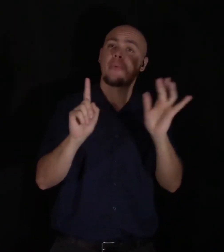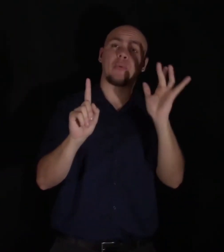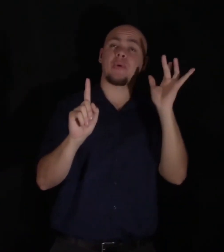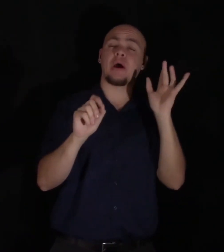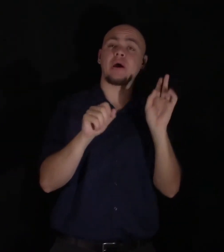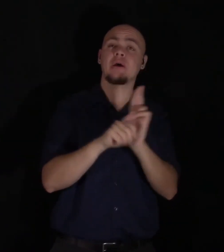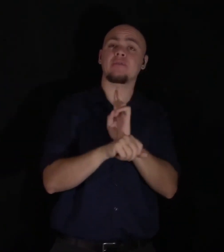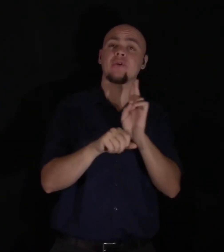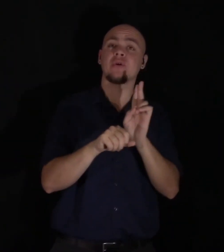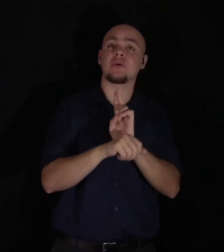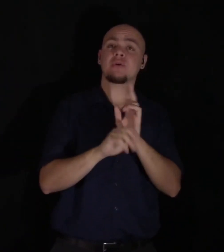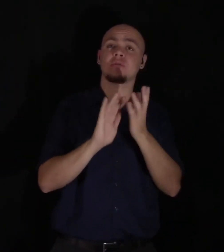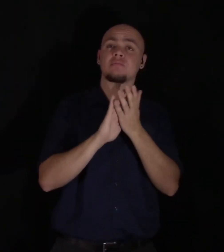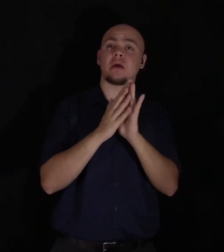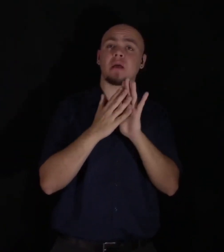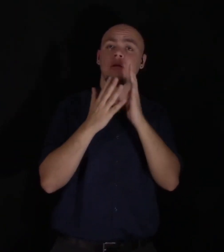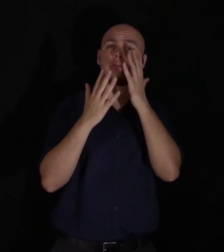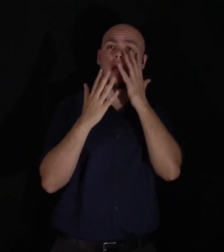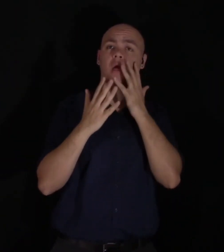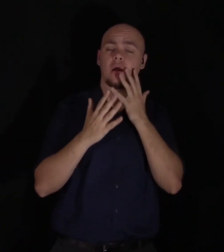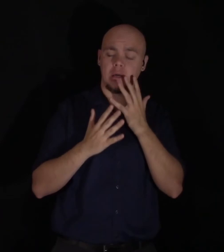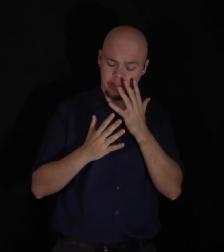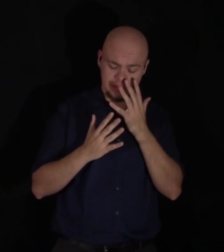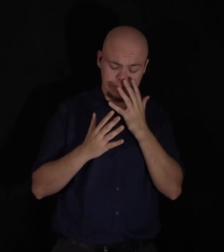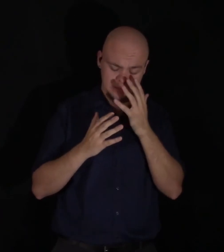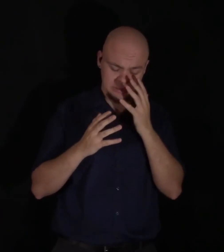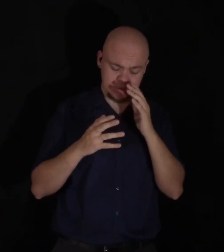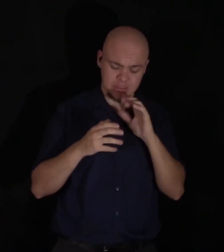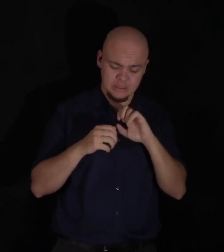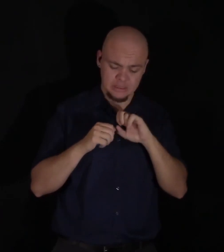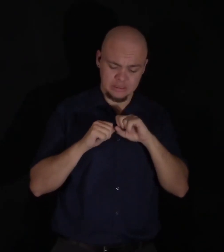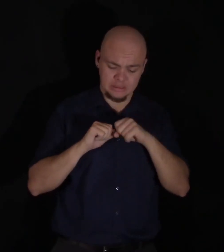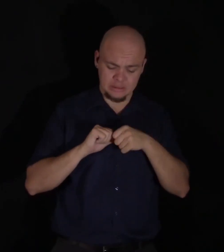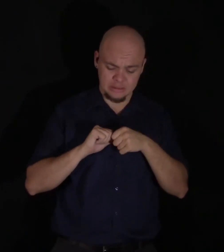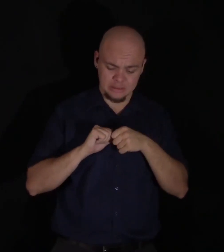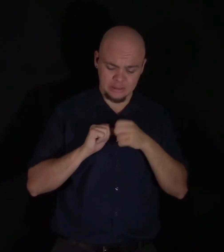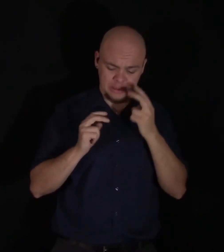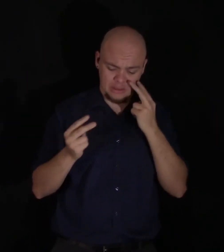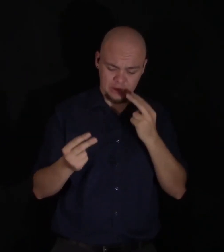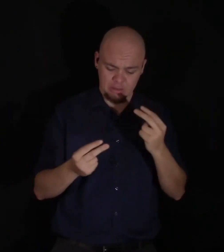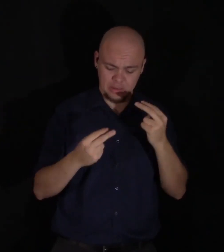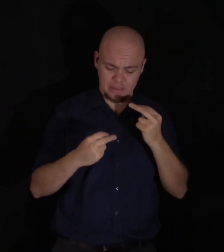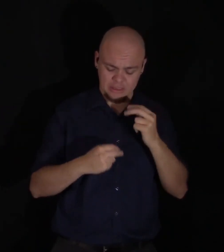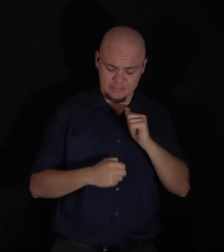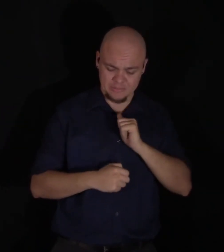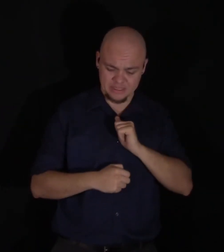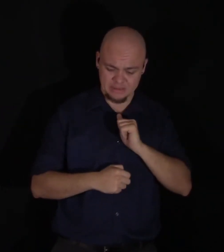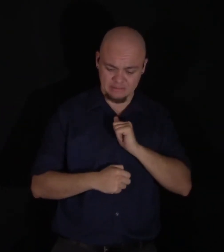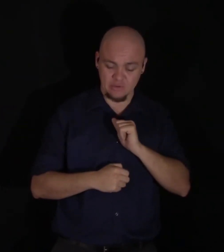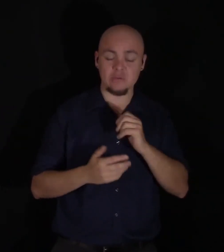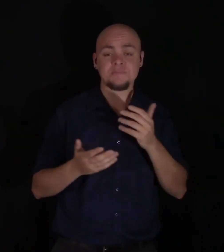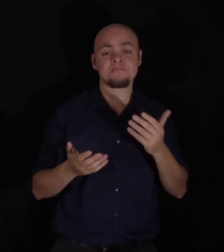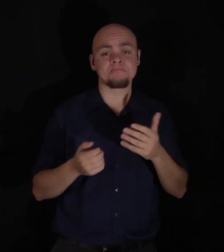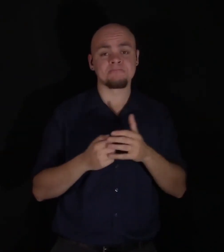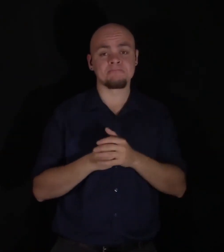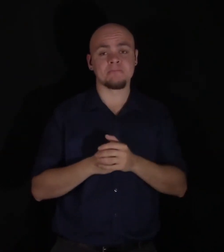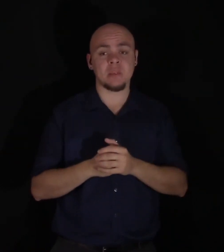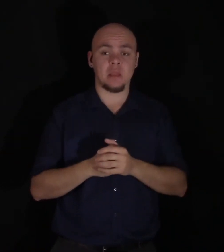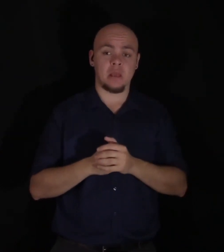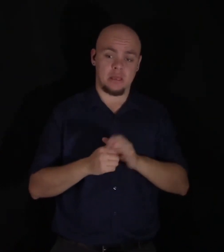into gloomy and narrow reflections upon self. Besides, in drawing the picture of my early